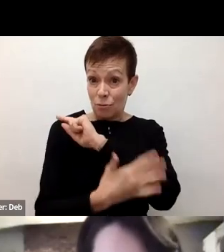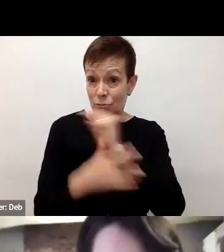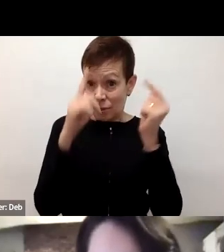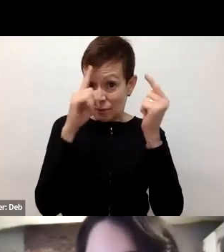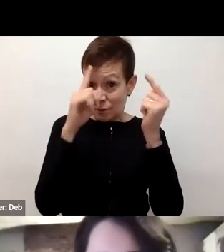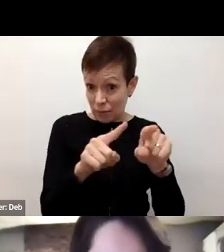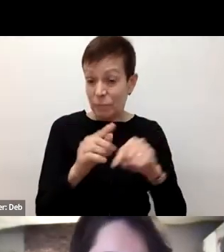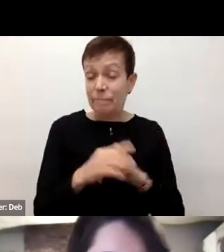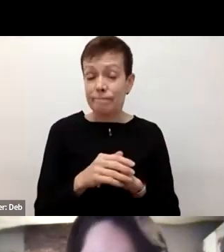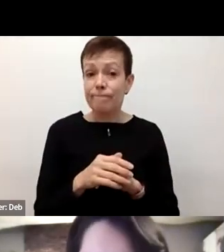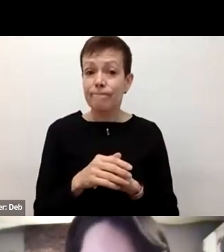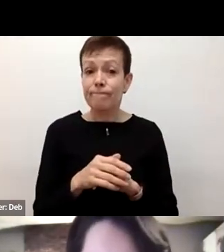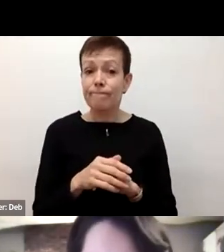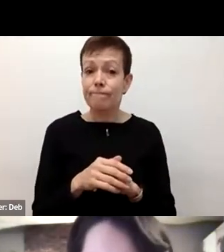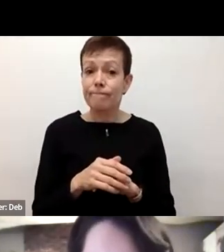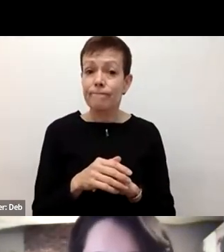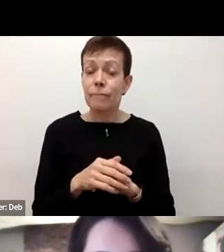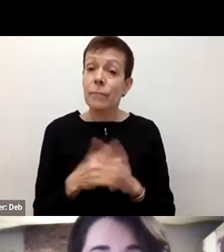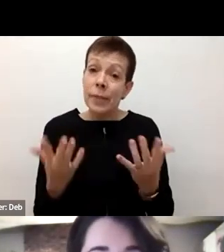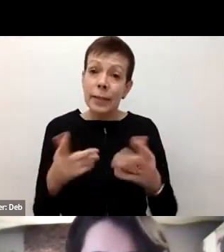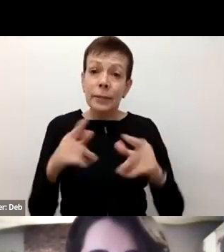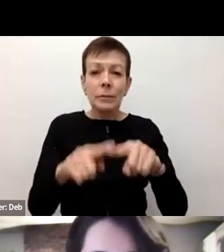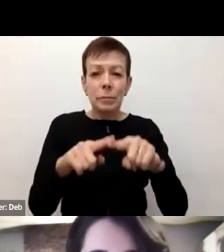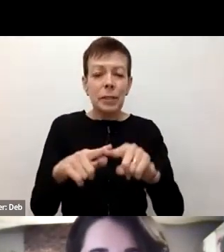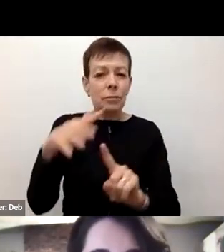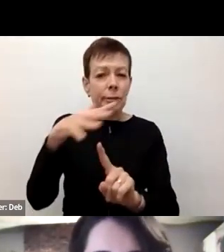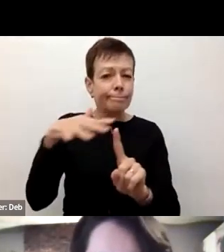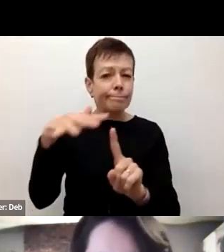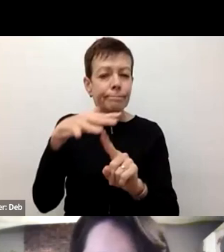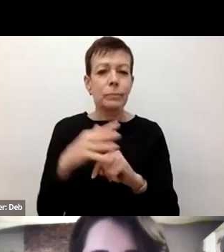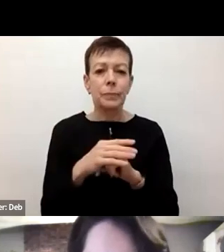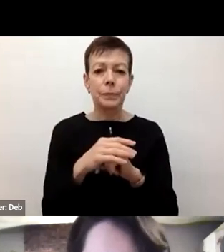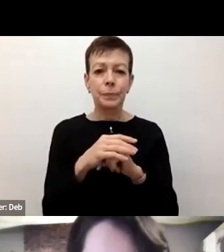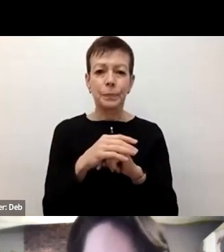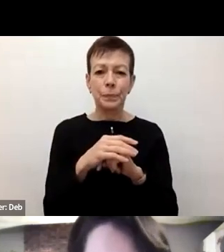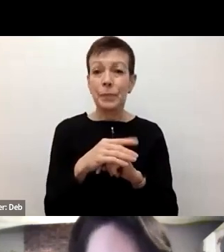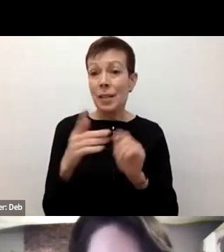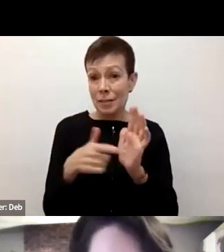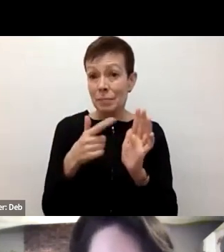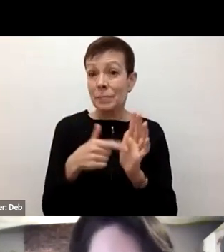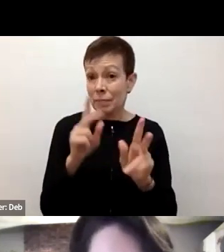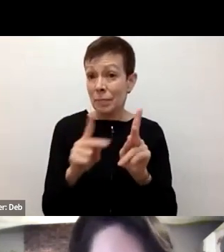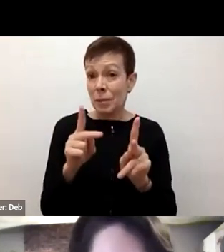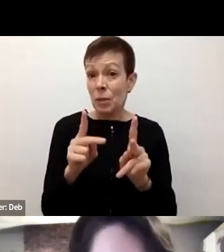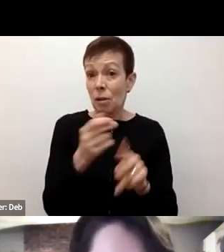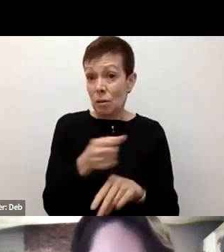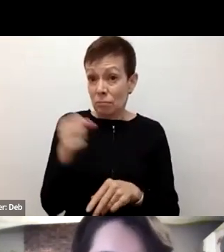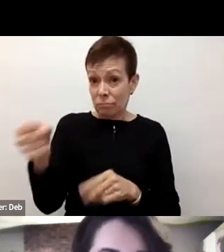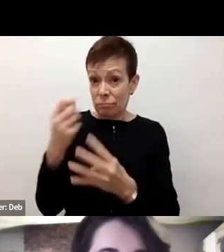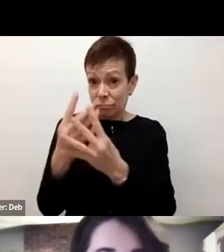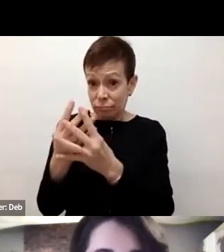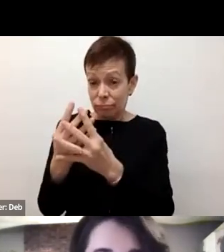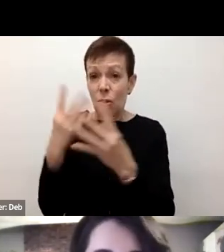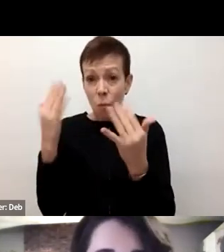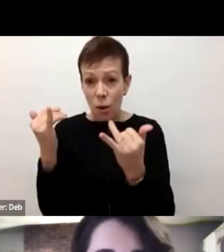it may be, depending on the circumstances, people may be detained as a result of the Safe Third Country Agreement.